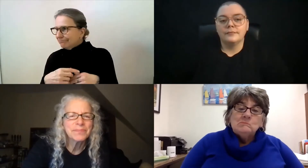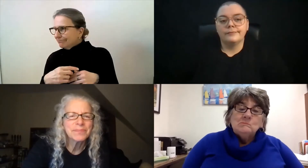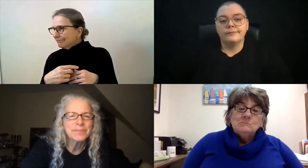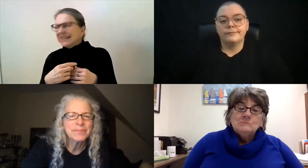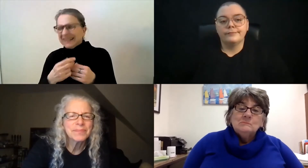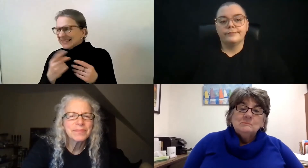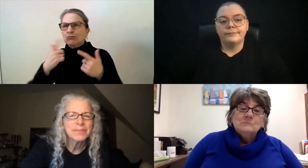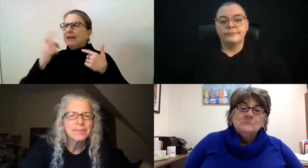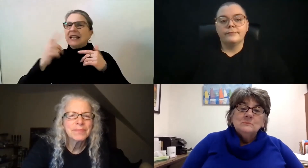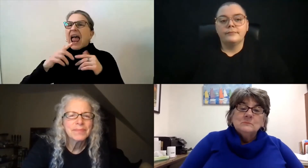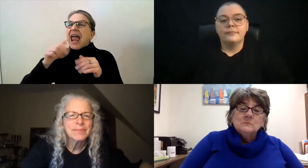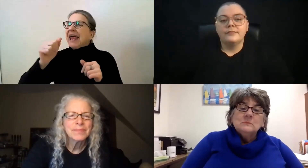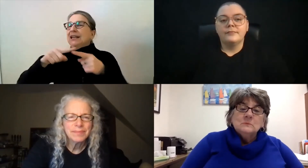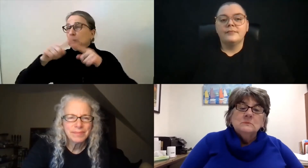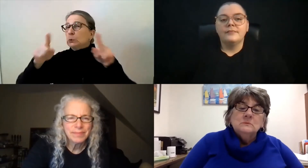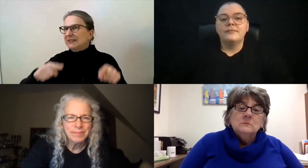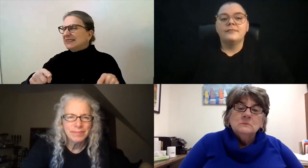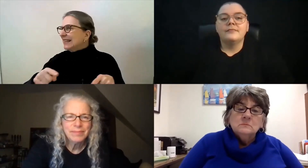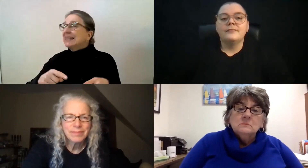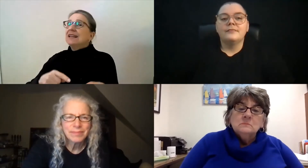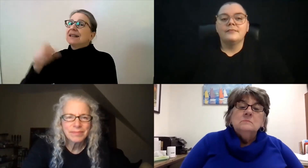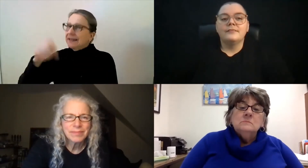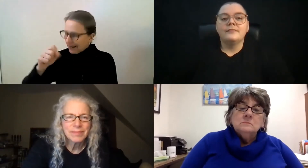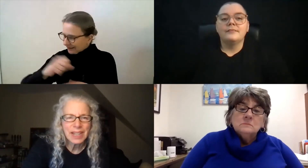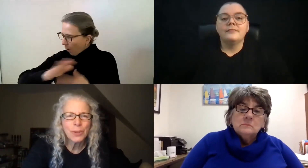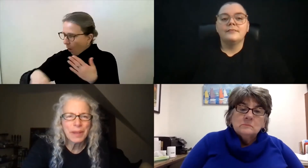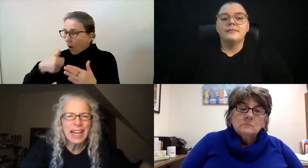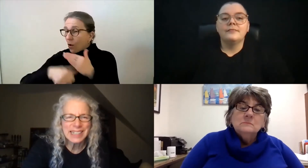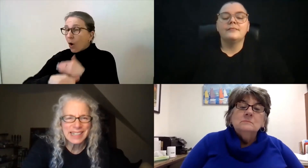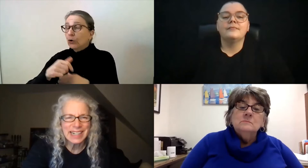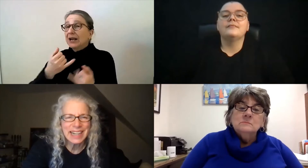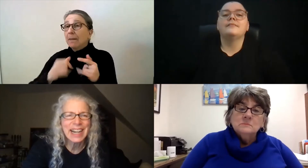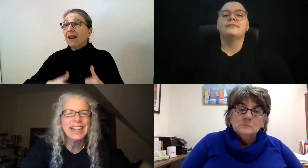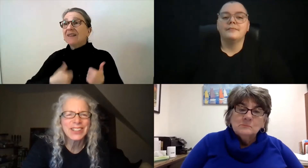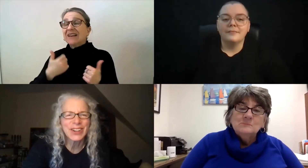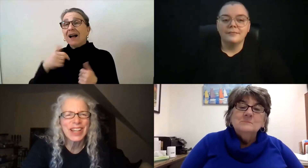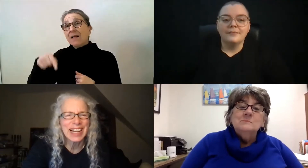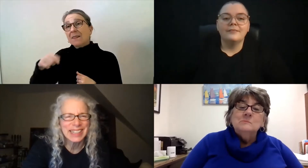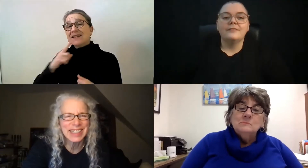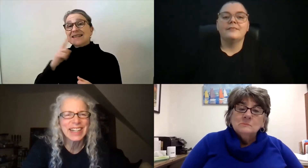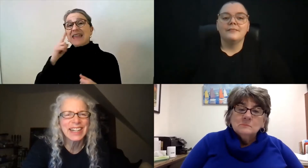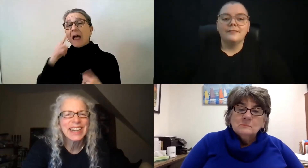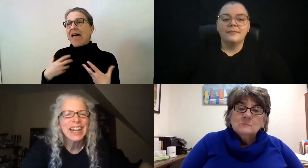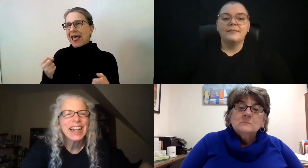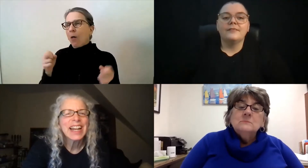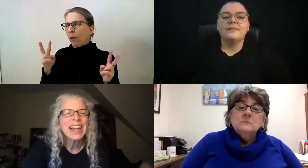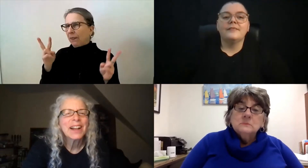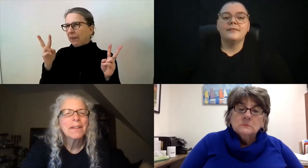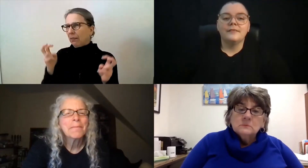it could be A to Z. So yes.